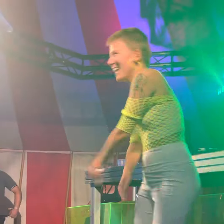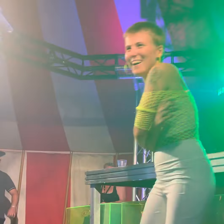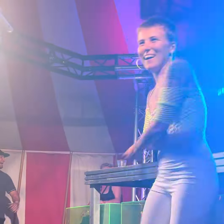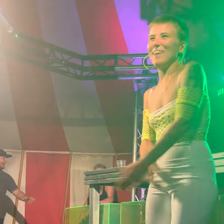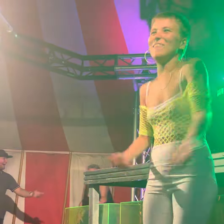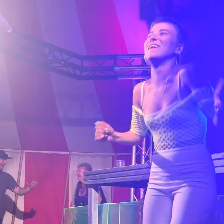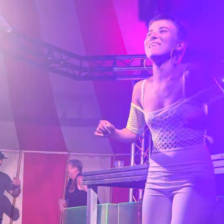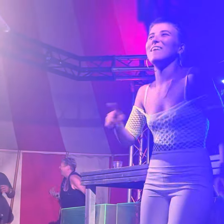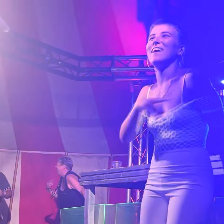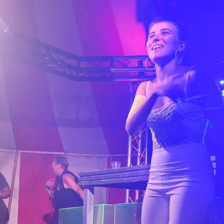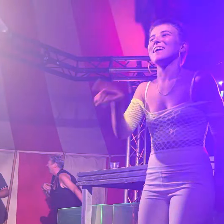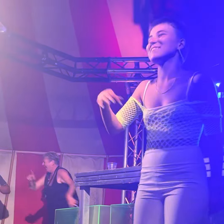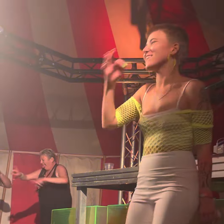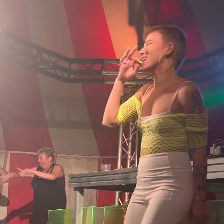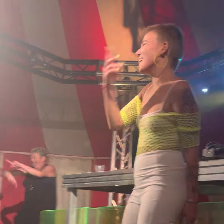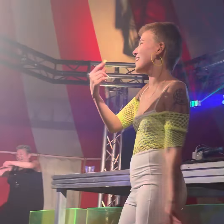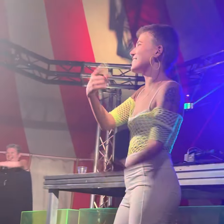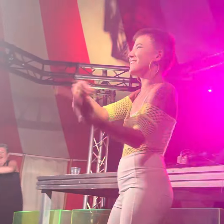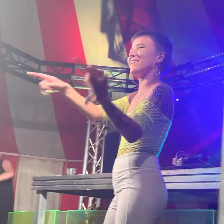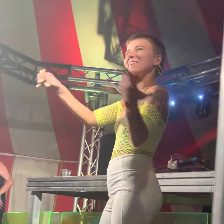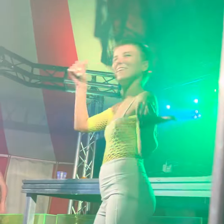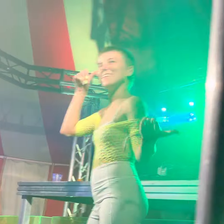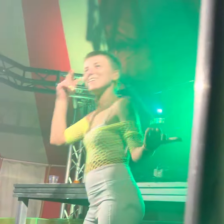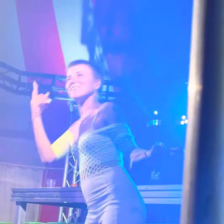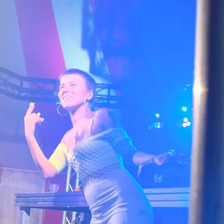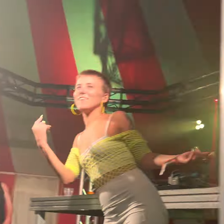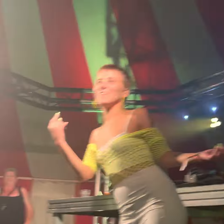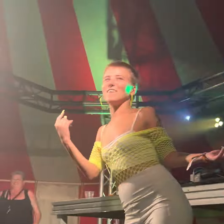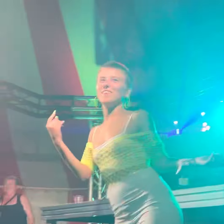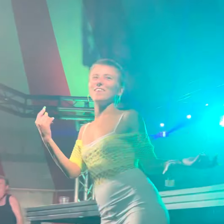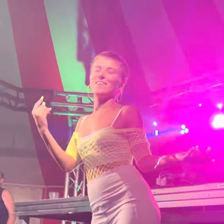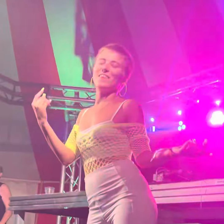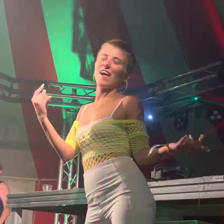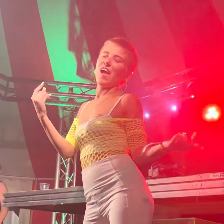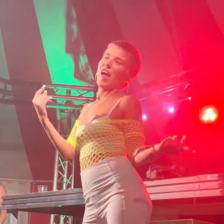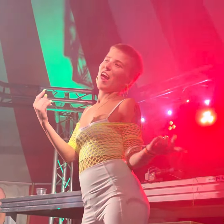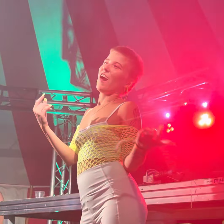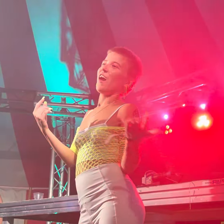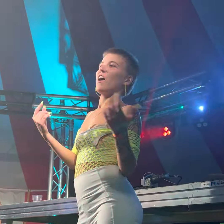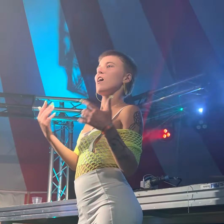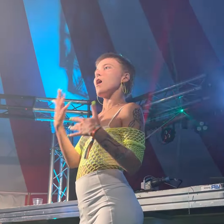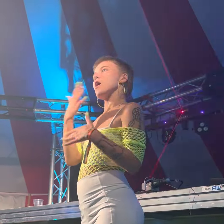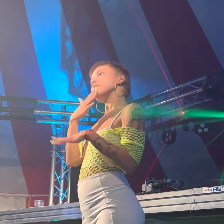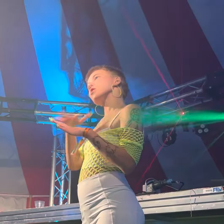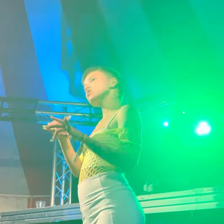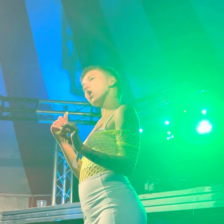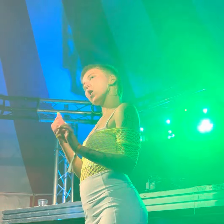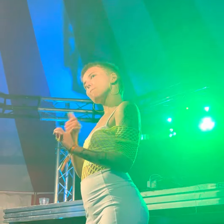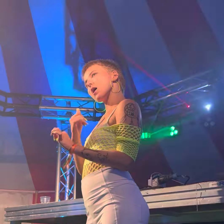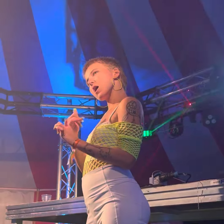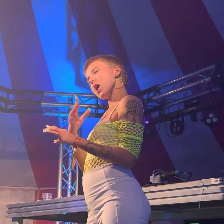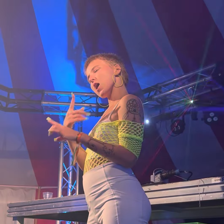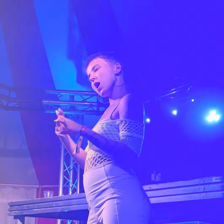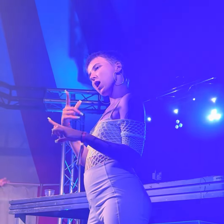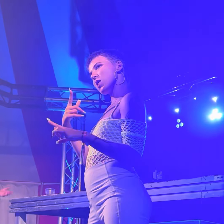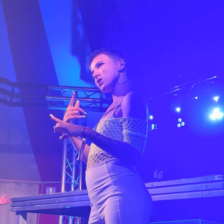Wait for them to ask you who you know Please don't make any